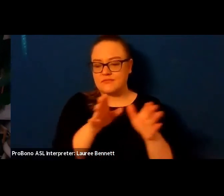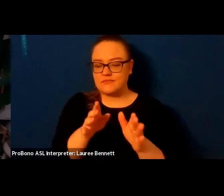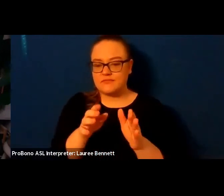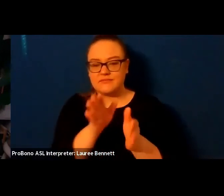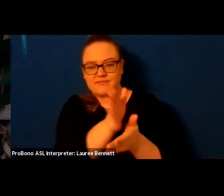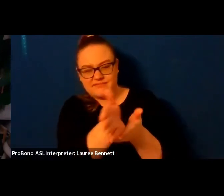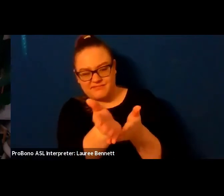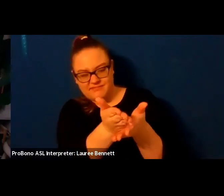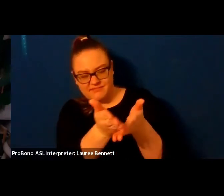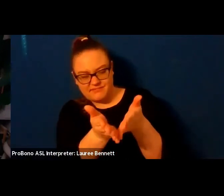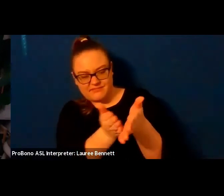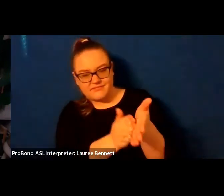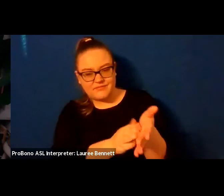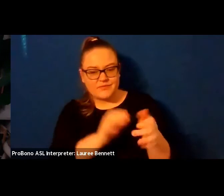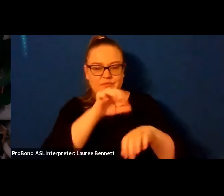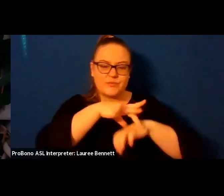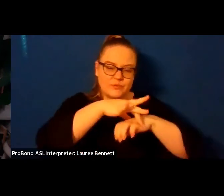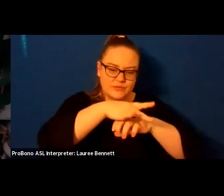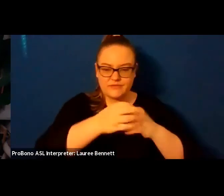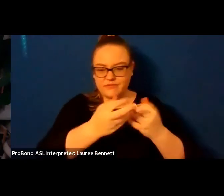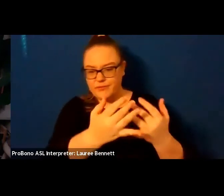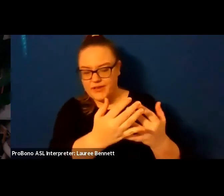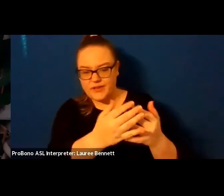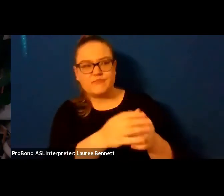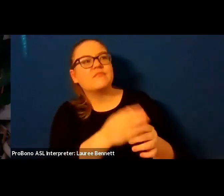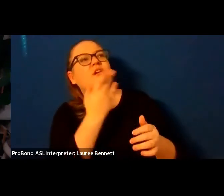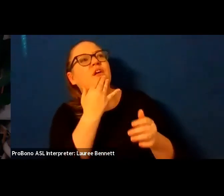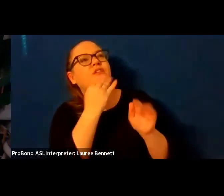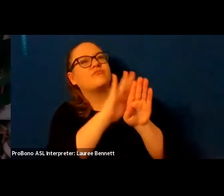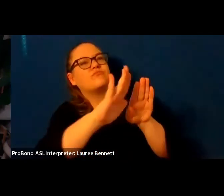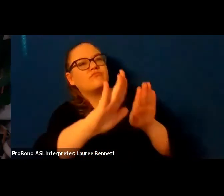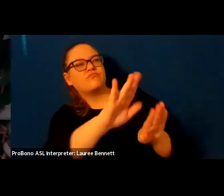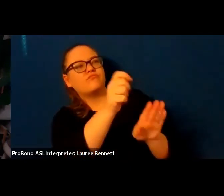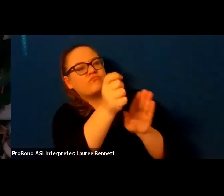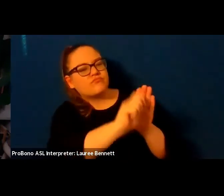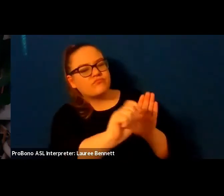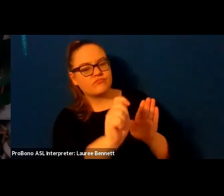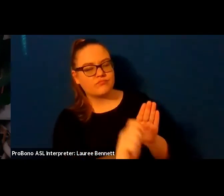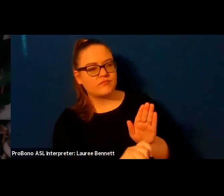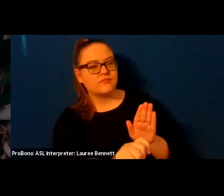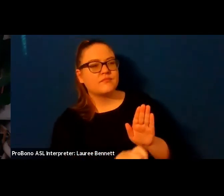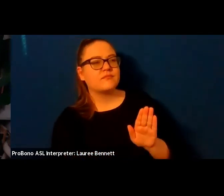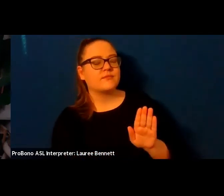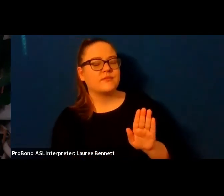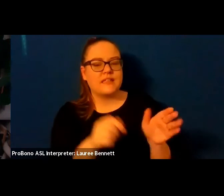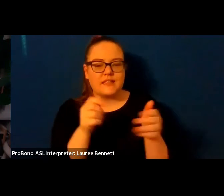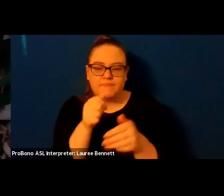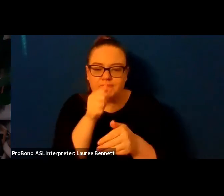birth and fire the caves the caverns the intricate hidden rooms